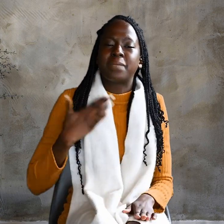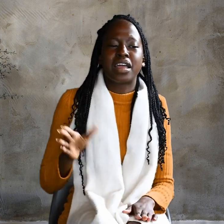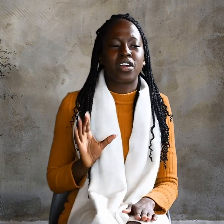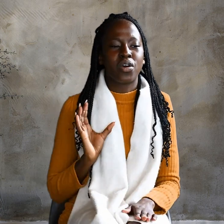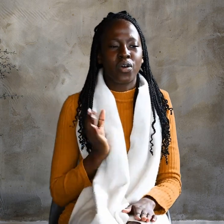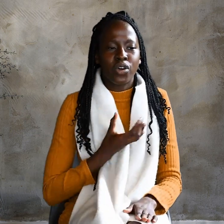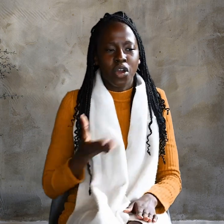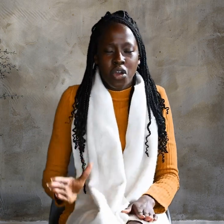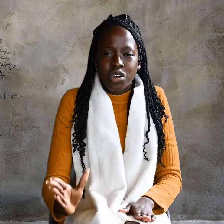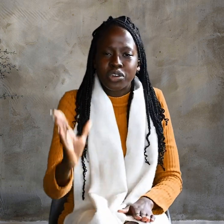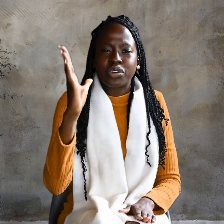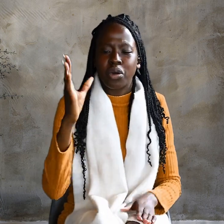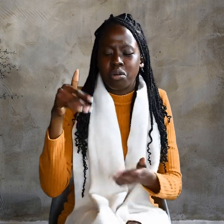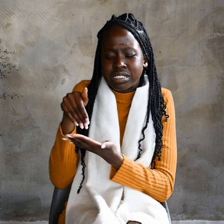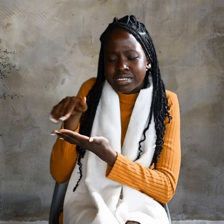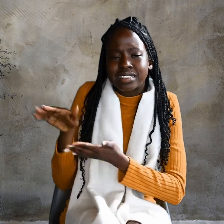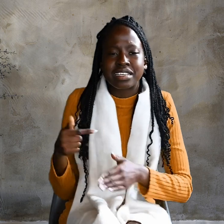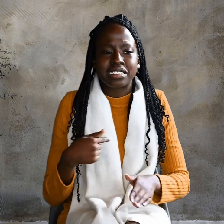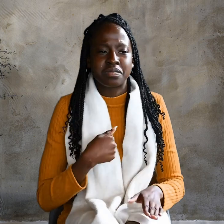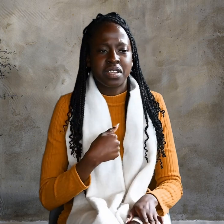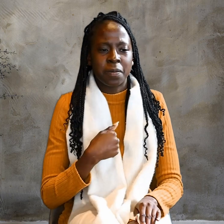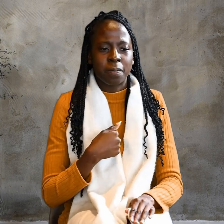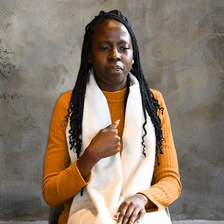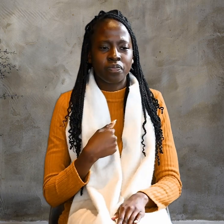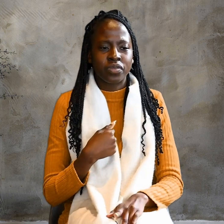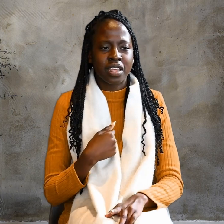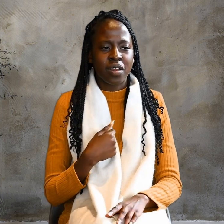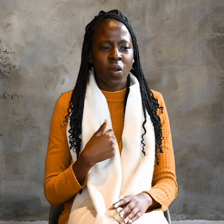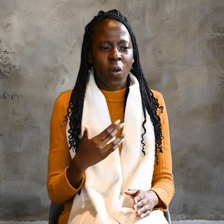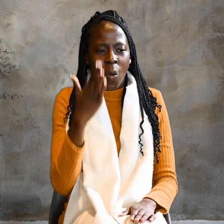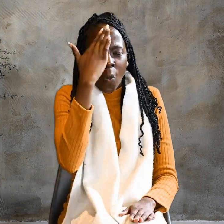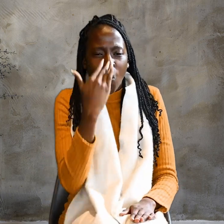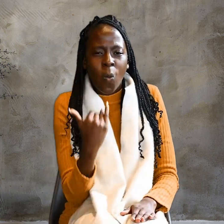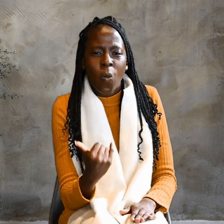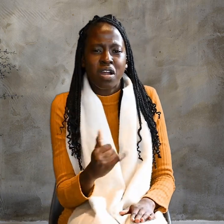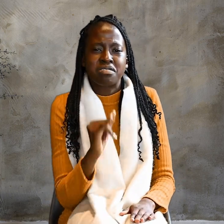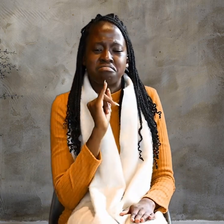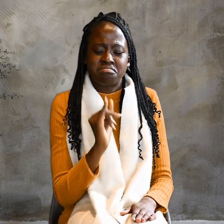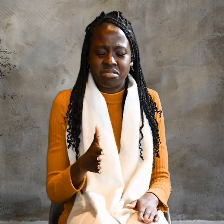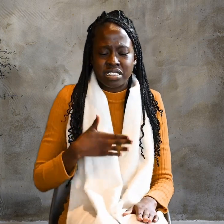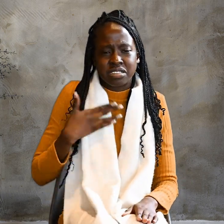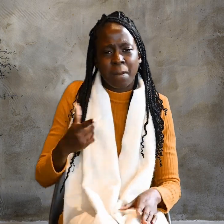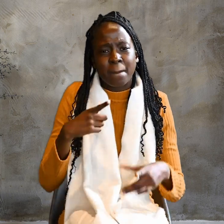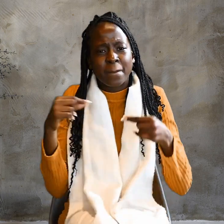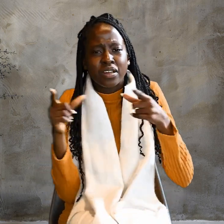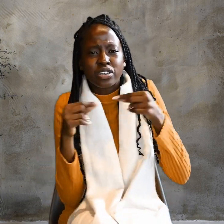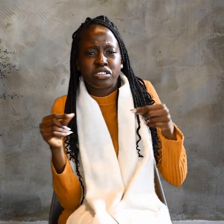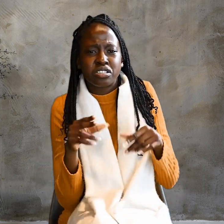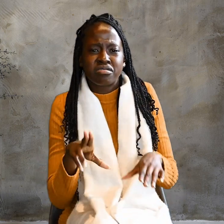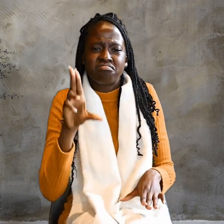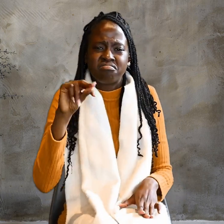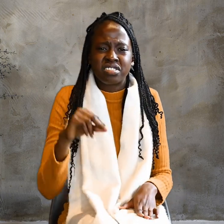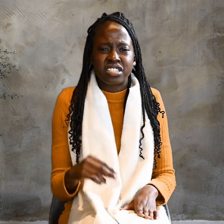God sent me. Why is my language not clear to you?